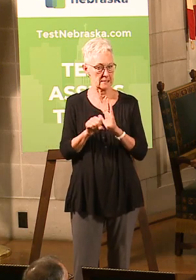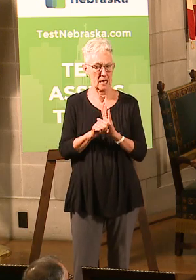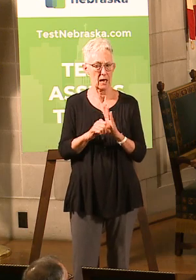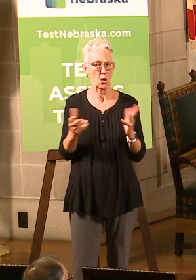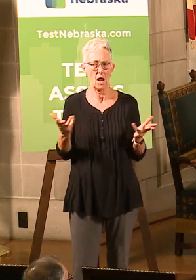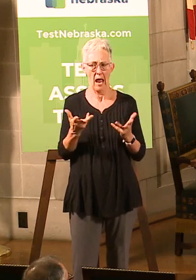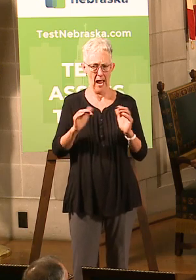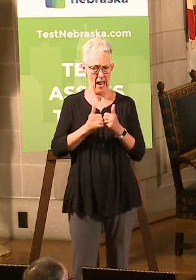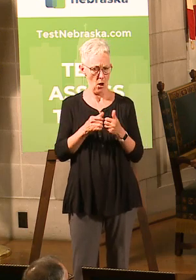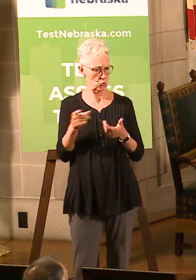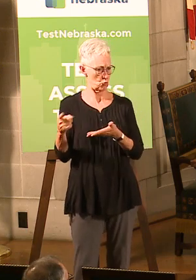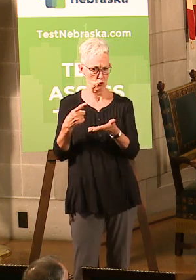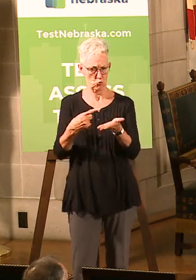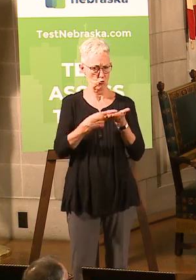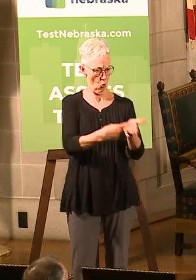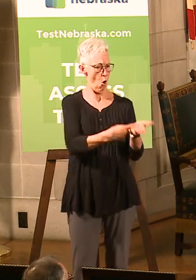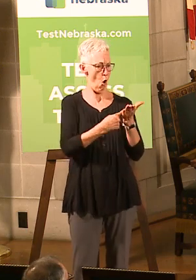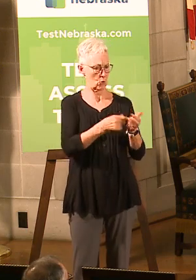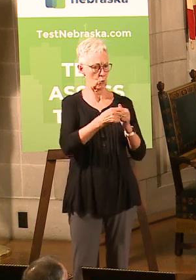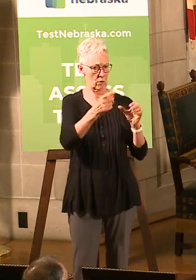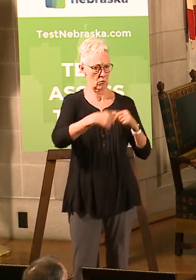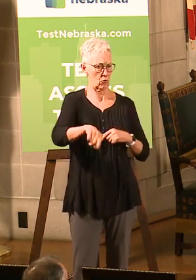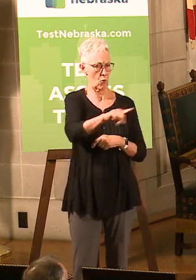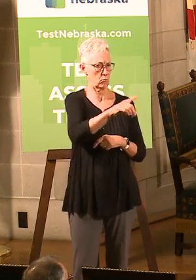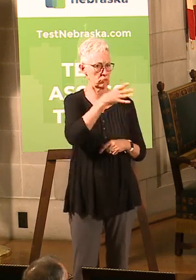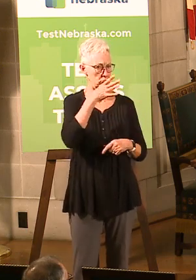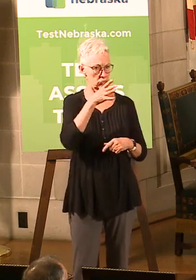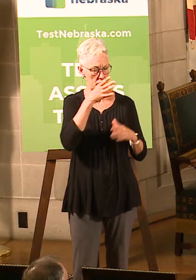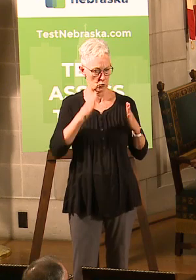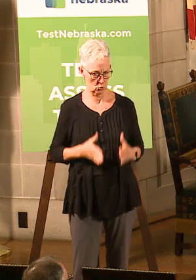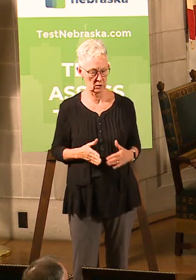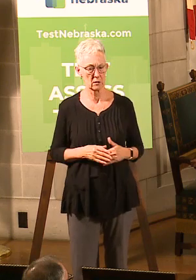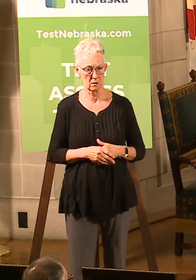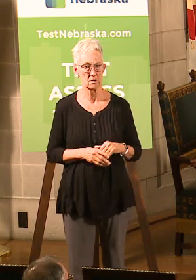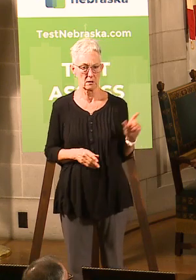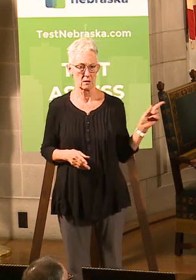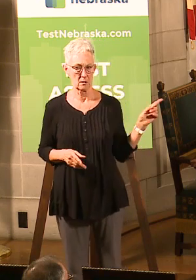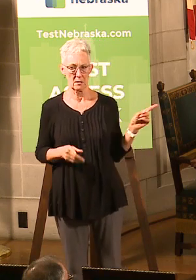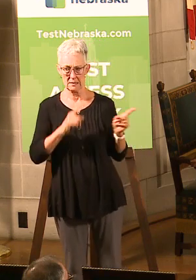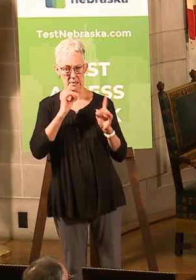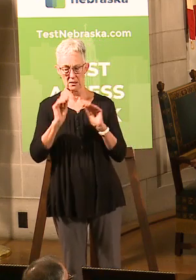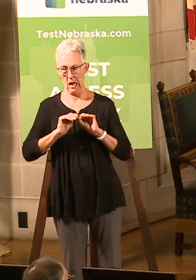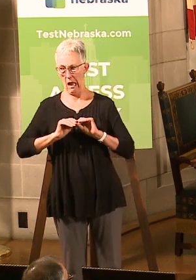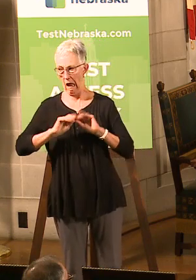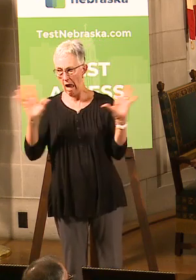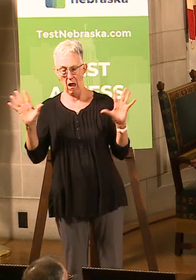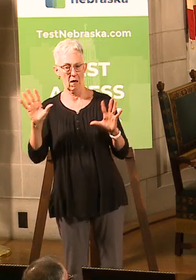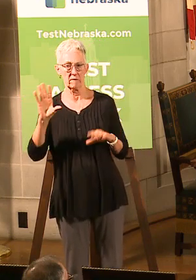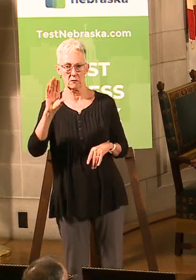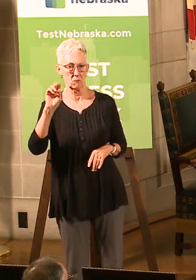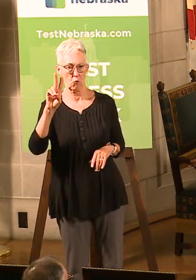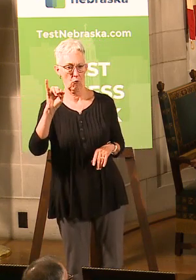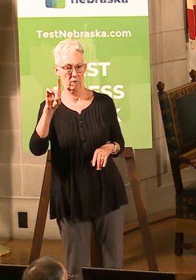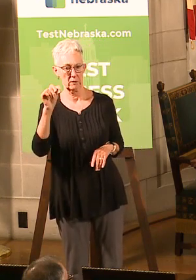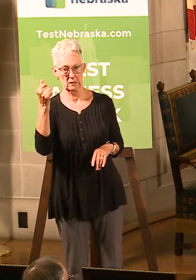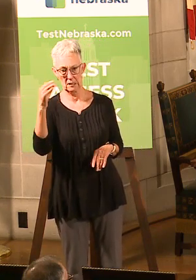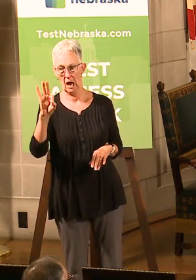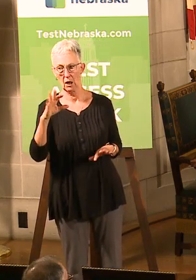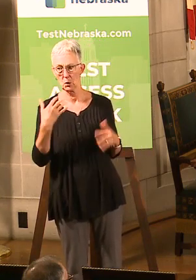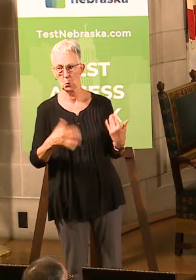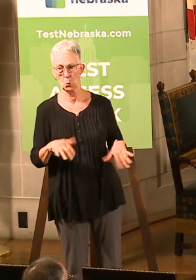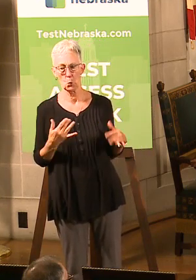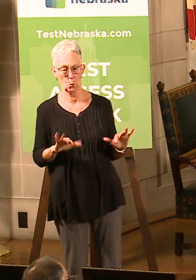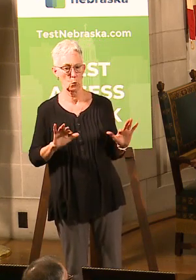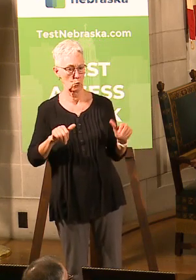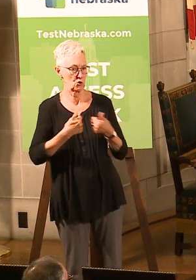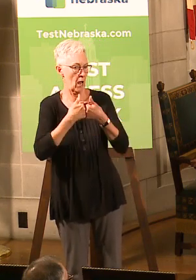correct? Okay. Well, I think it's evident that COVID has created some real challenges in our community. mean, specifically